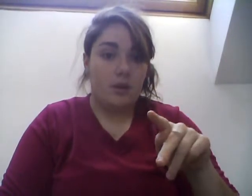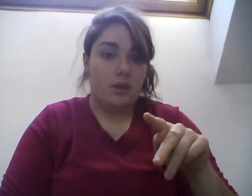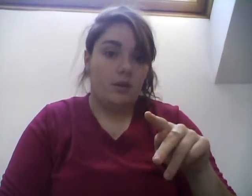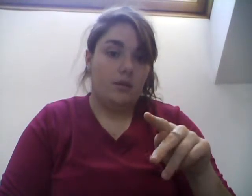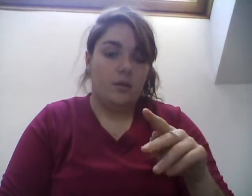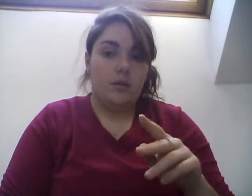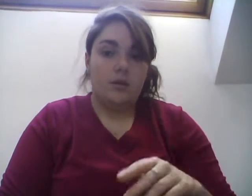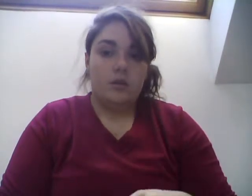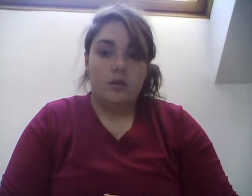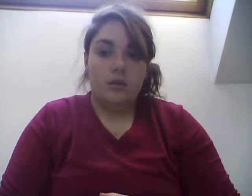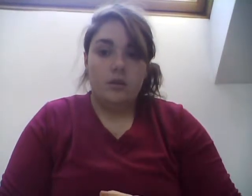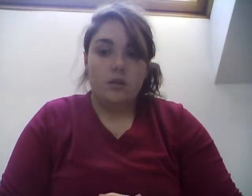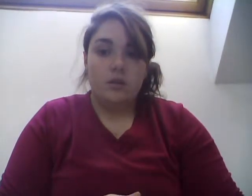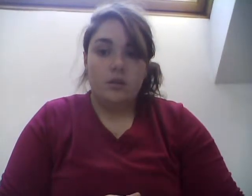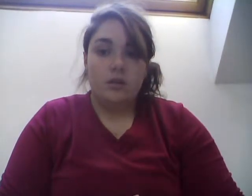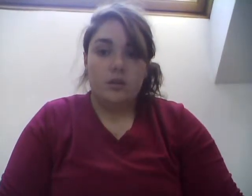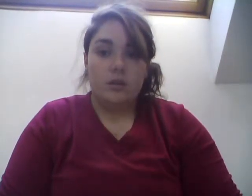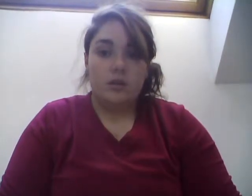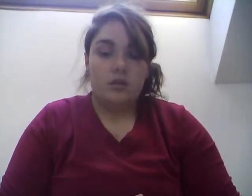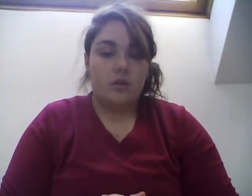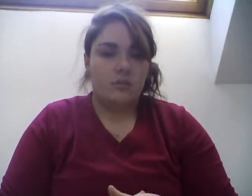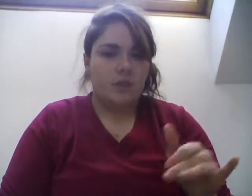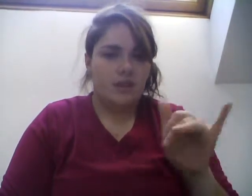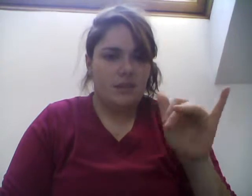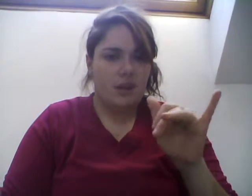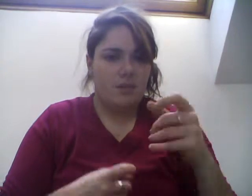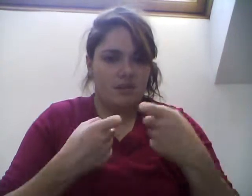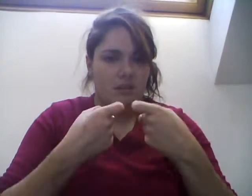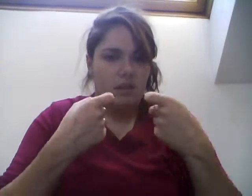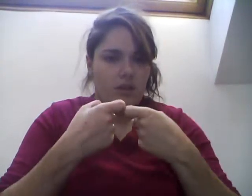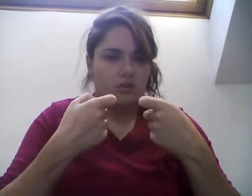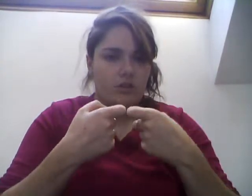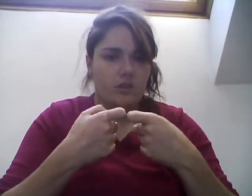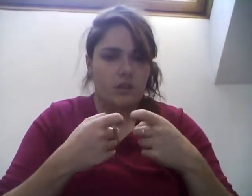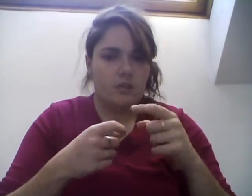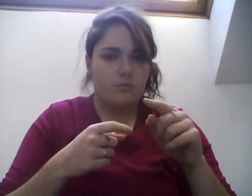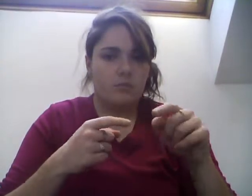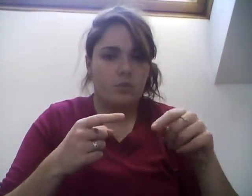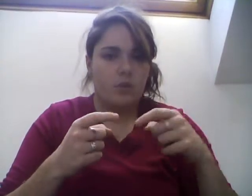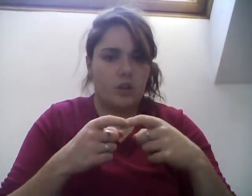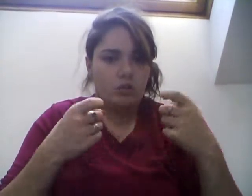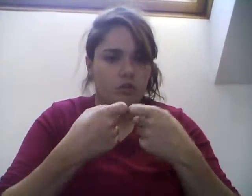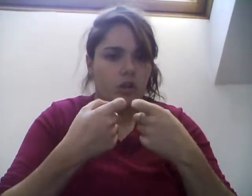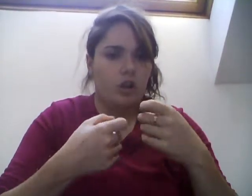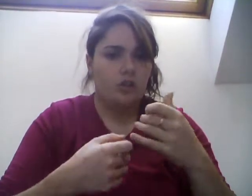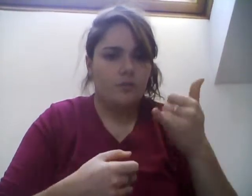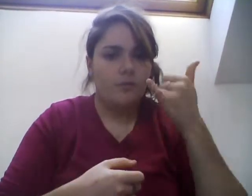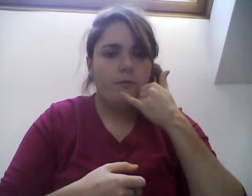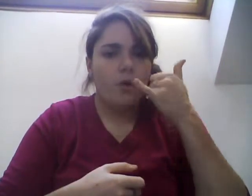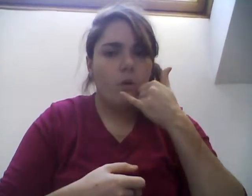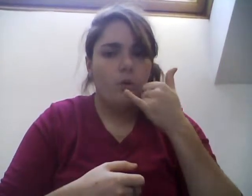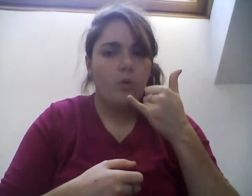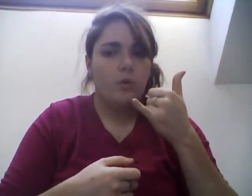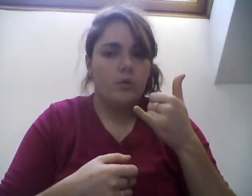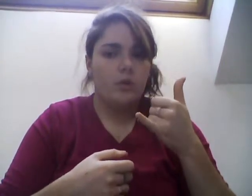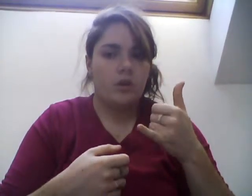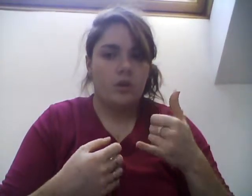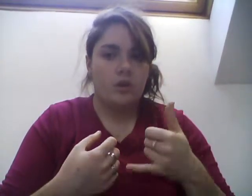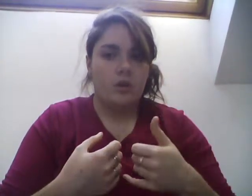electricity and you charge your cell phone, you're actually operating your cell phone from those batteries